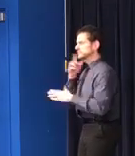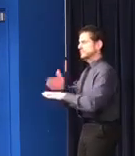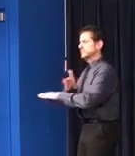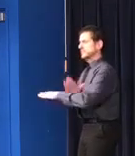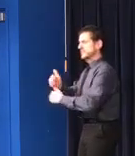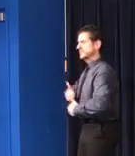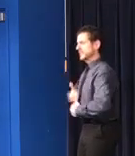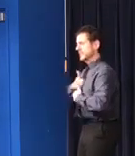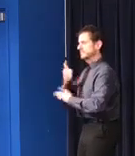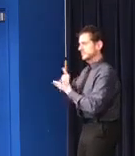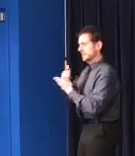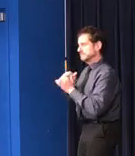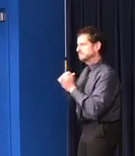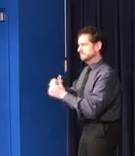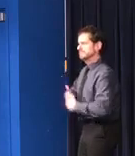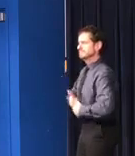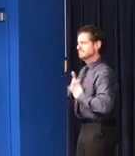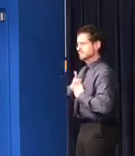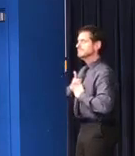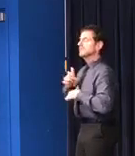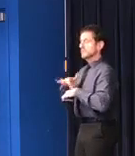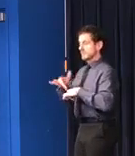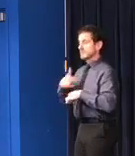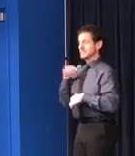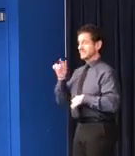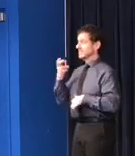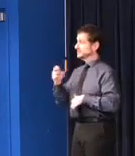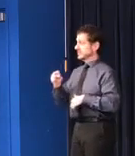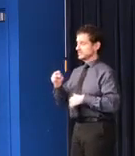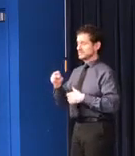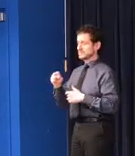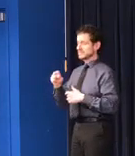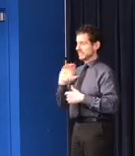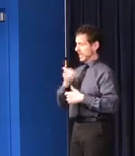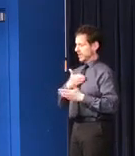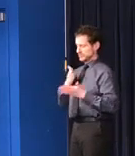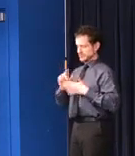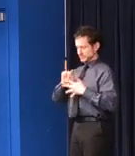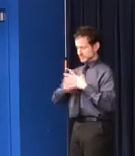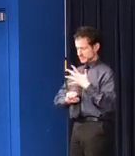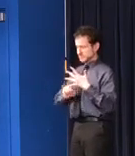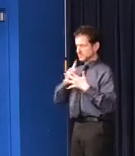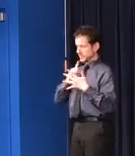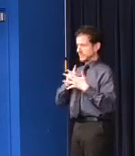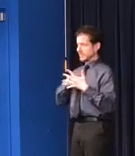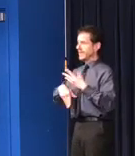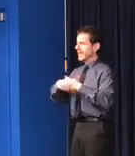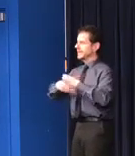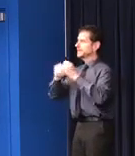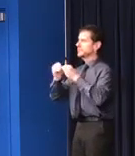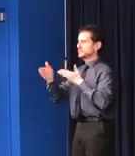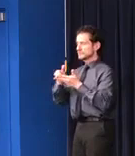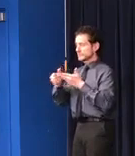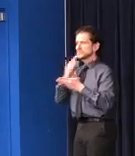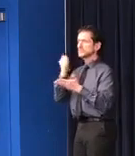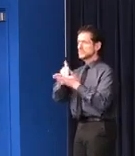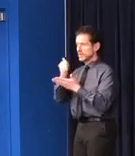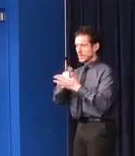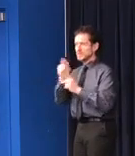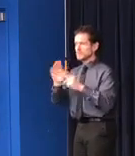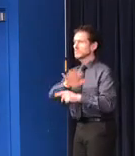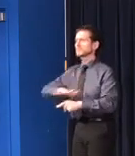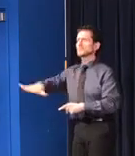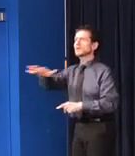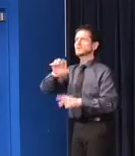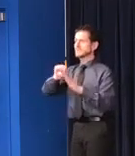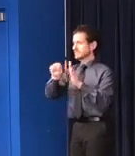available, DHS is expanding and adapting access to services for individuals and families across the state who